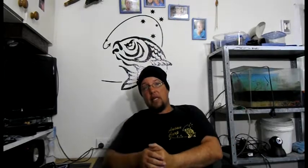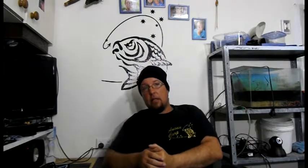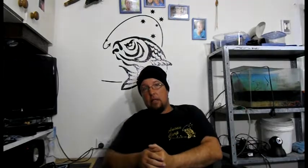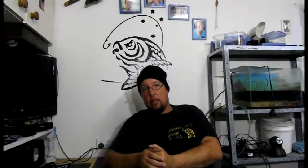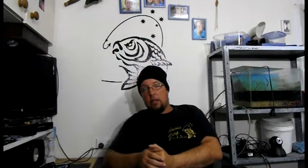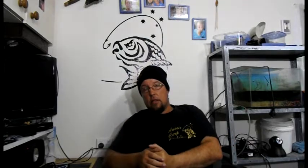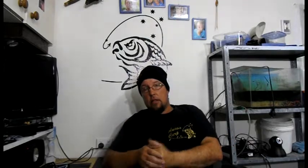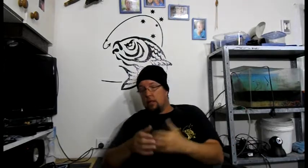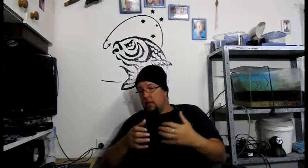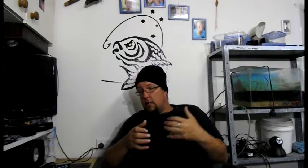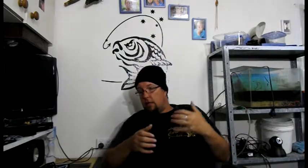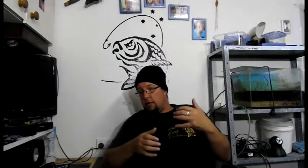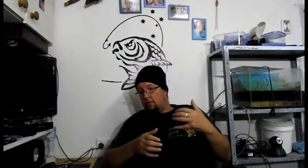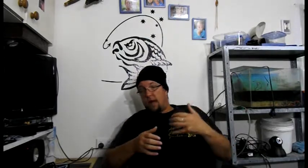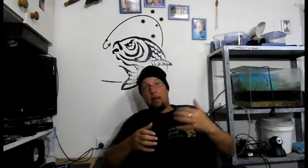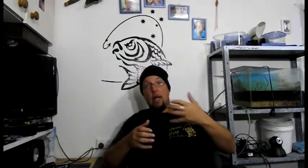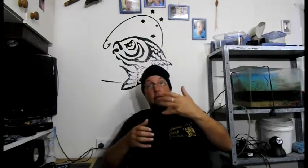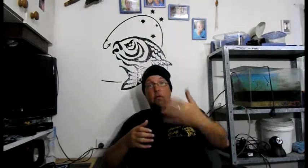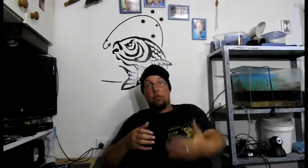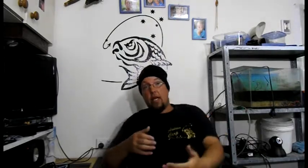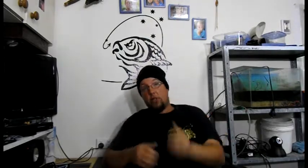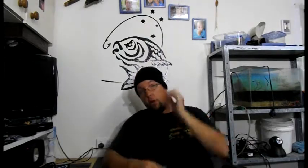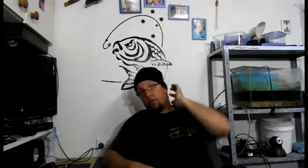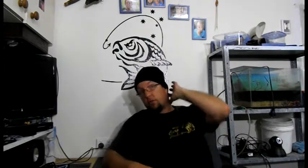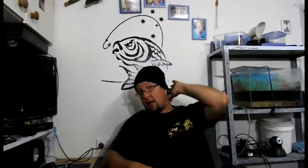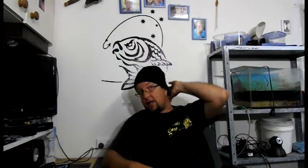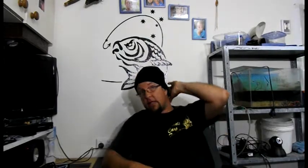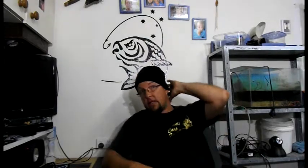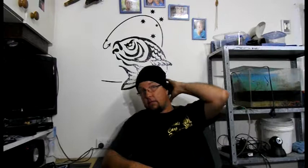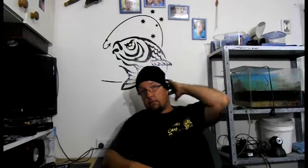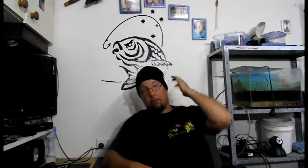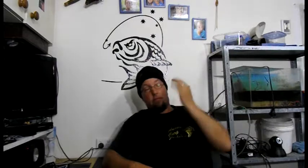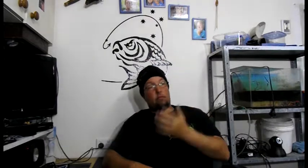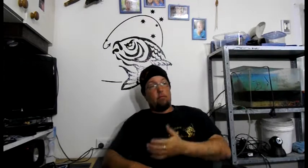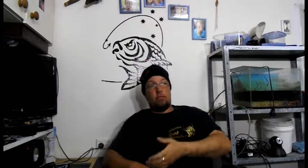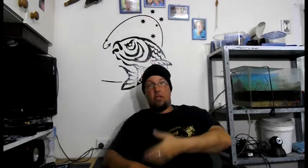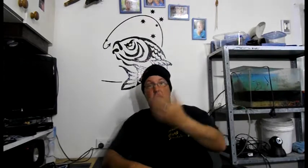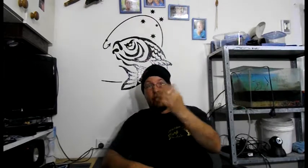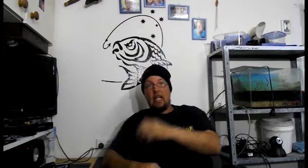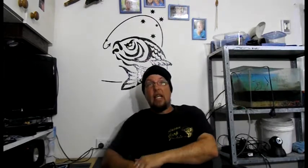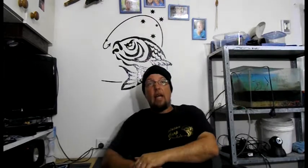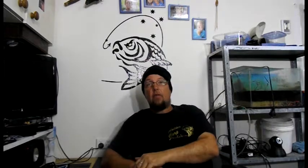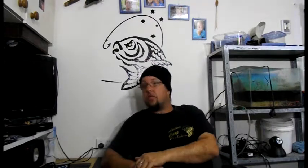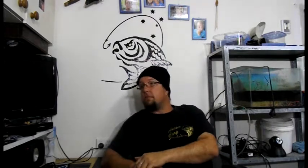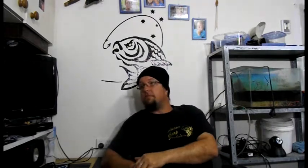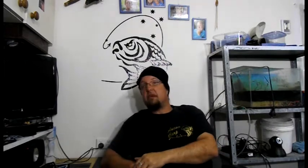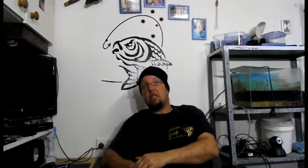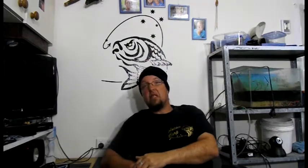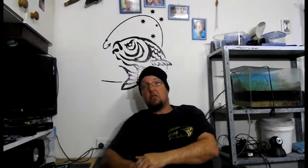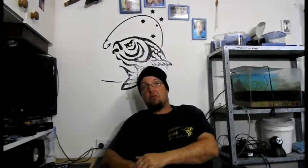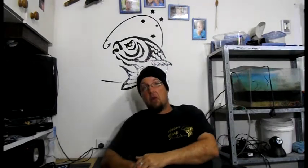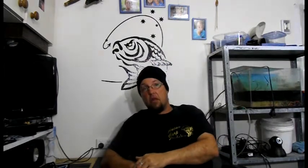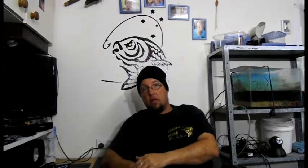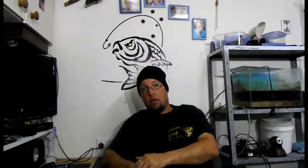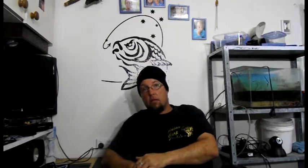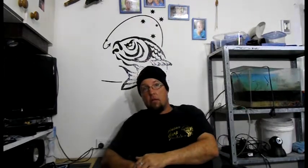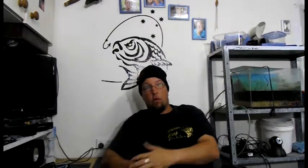and create jobs. Rather than just killing everything and burying it to rot. Or